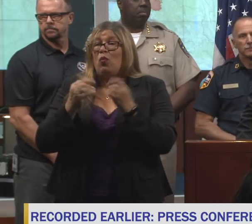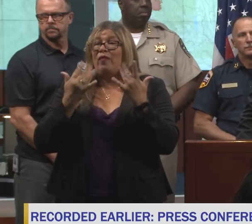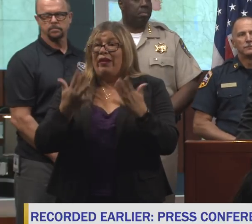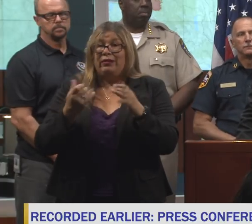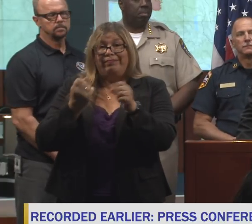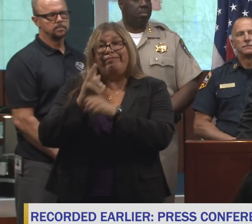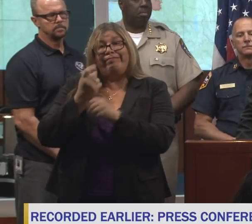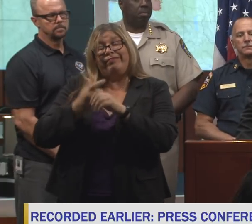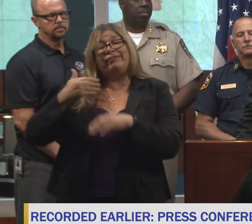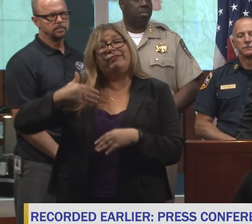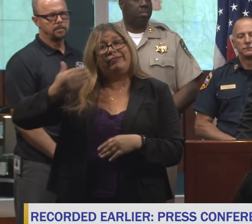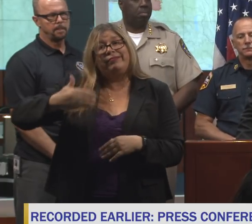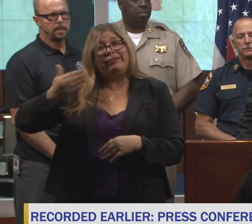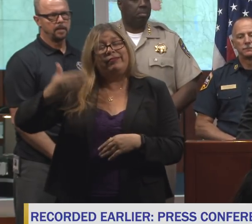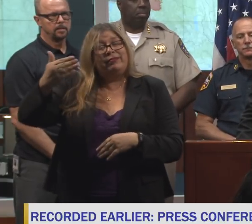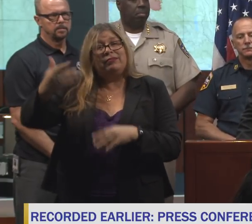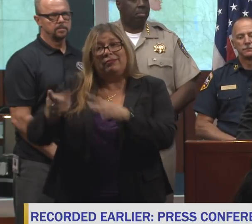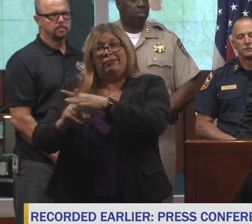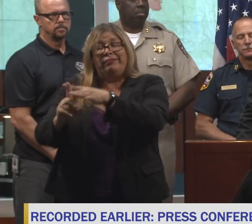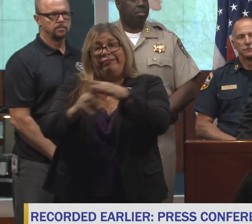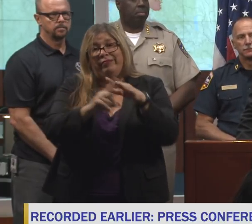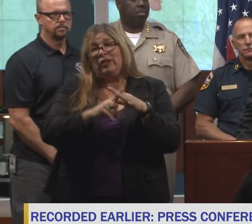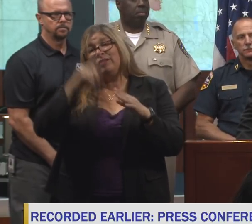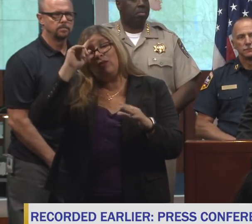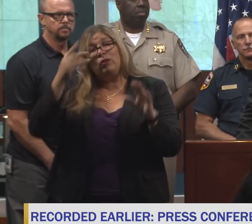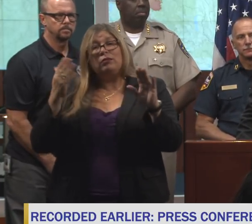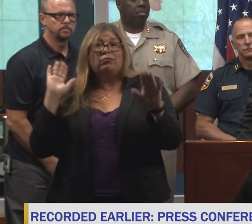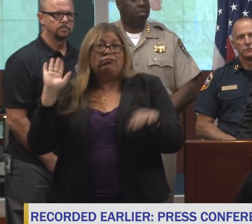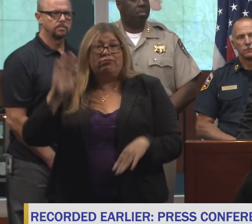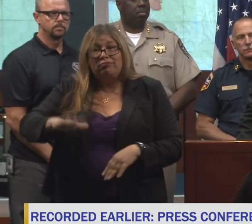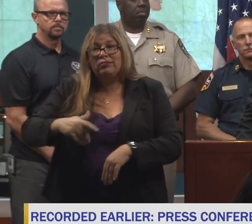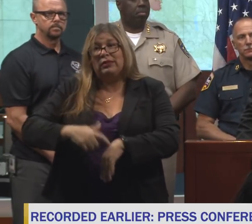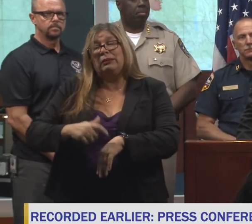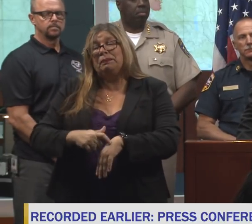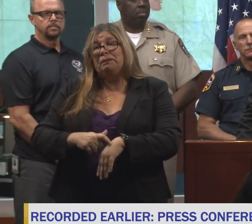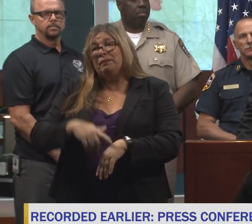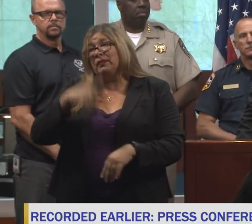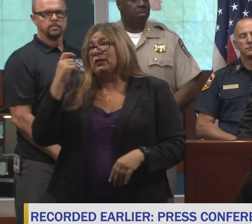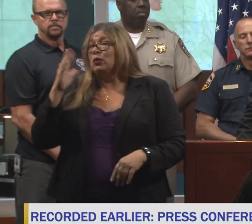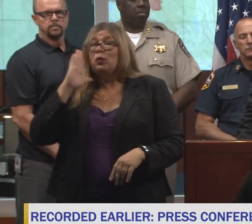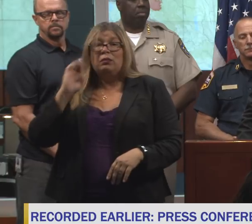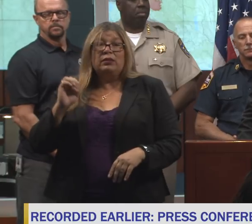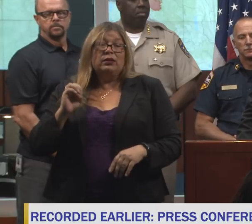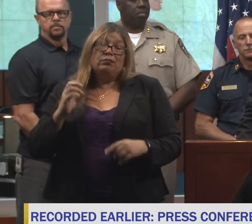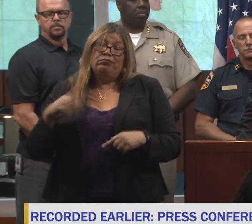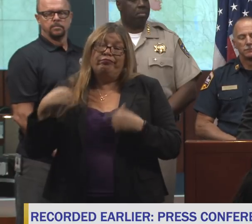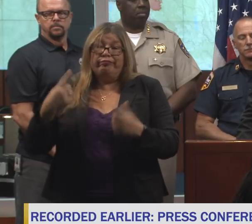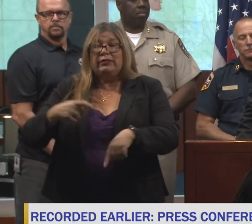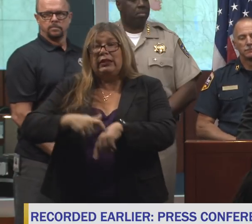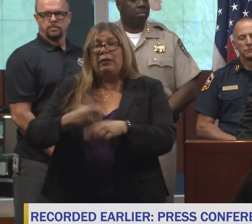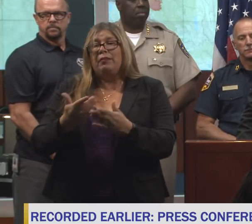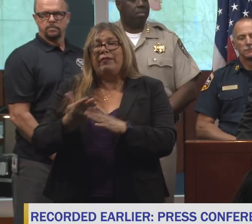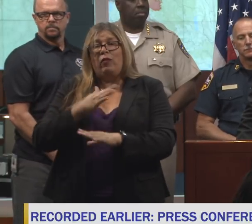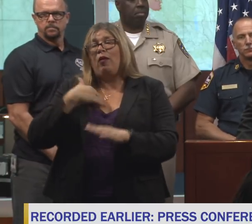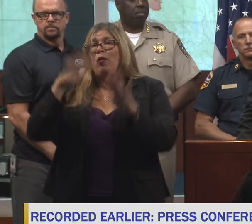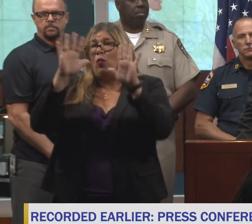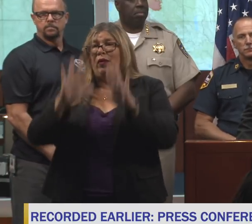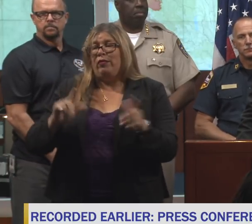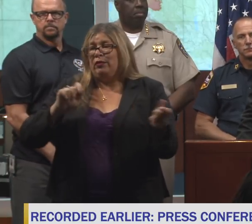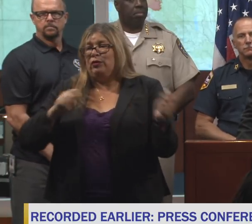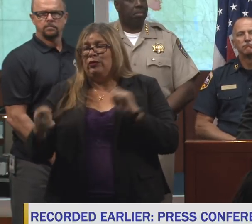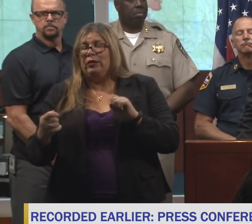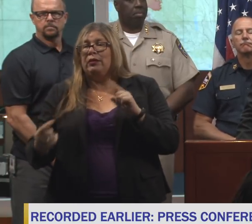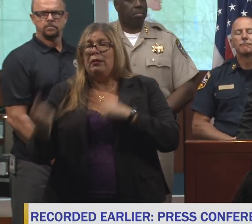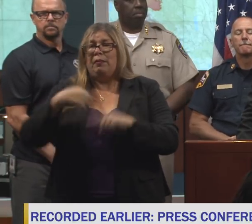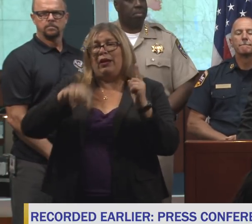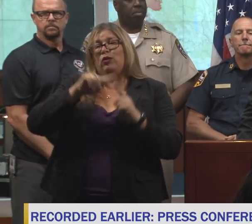for a very long time because it's going to be a while before we shift the weather back to